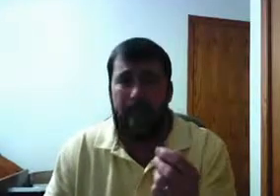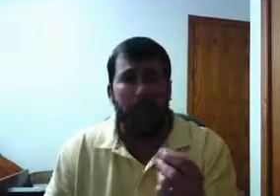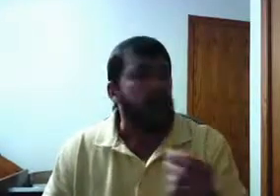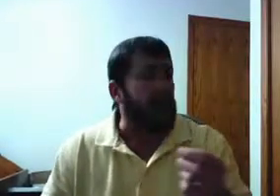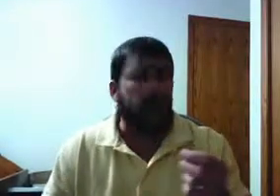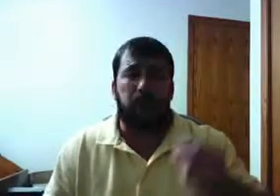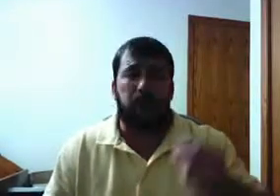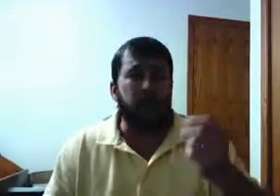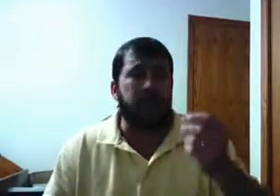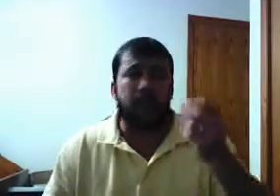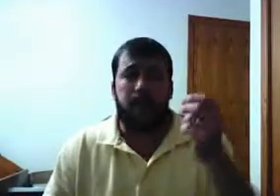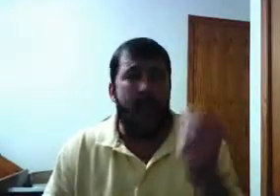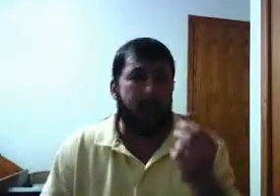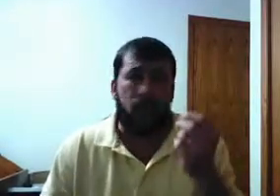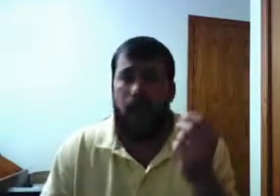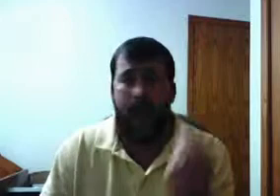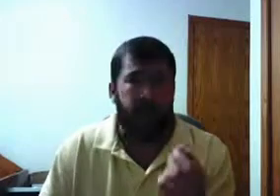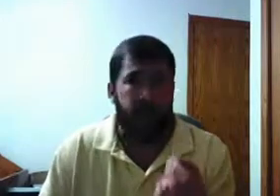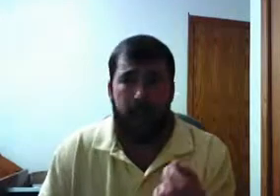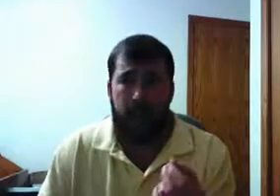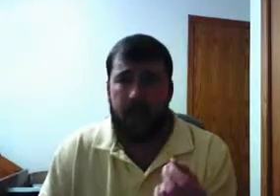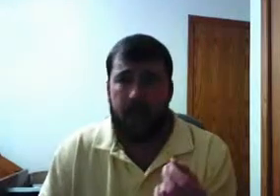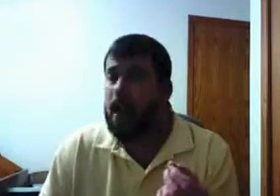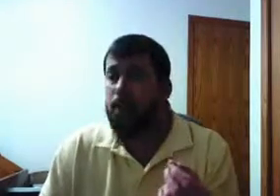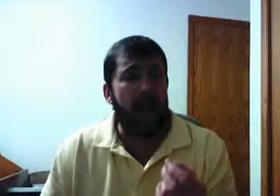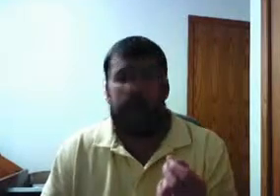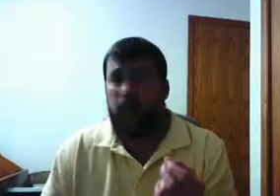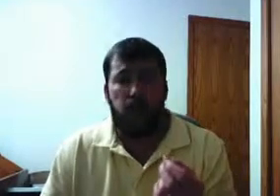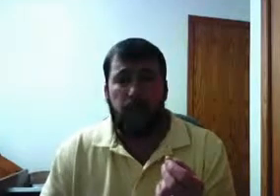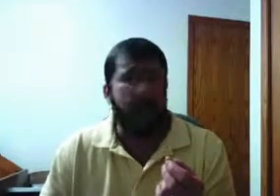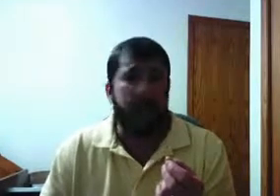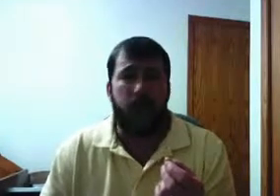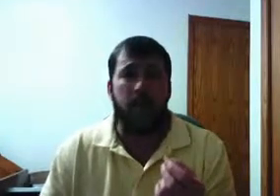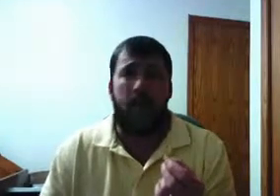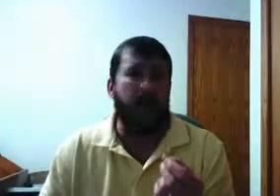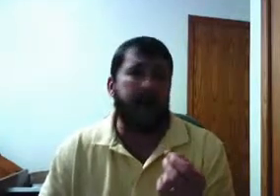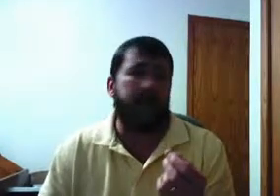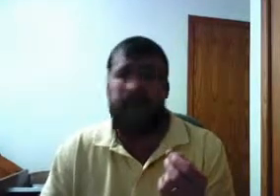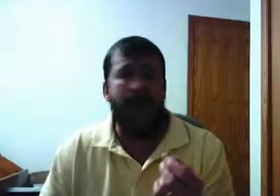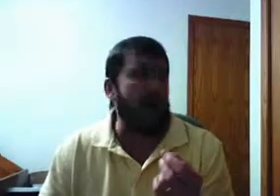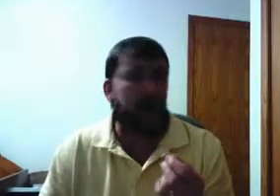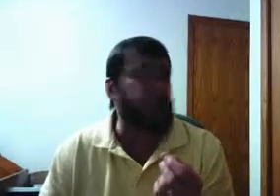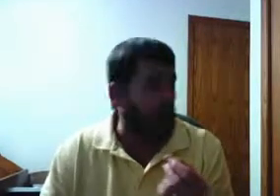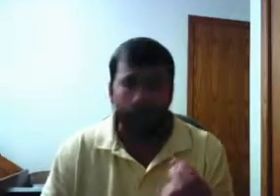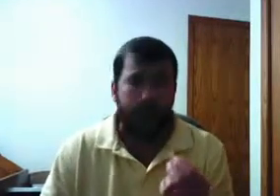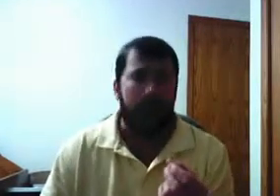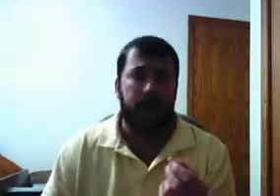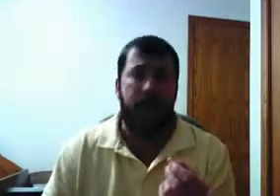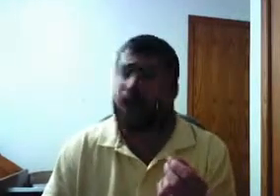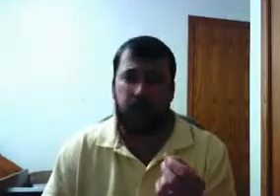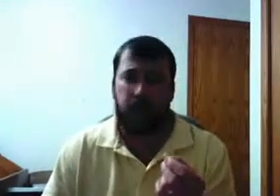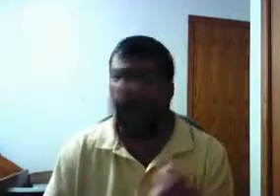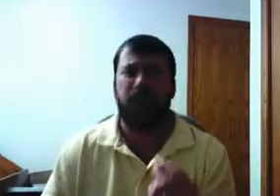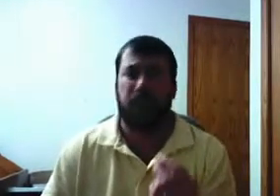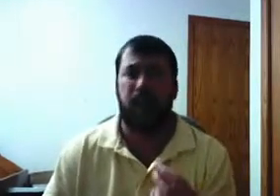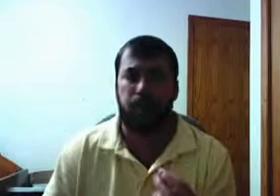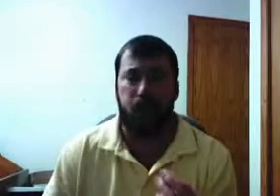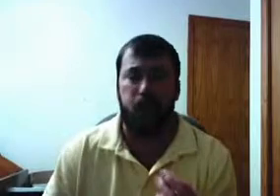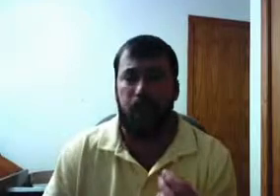because this is a natural life they're in. But I've got news for you. I'll come by here tonight. I'll just come by here tonight and tell you something. Glory to God.